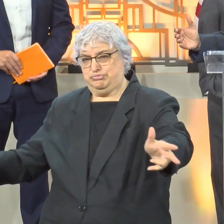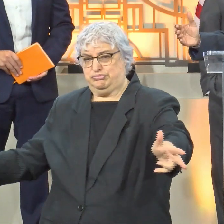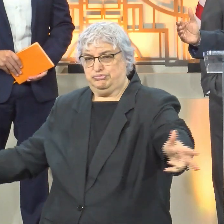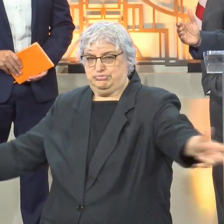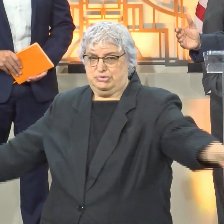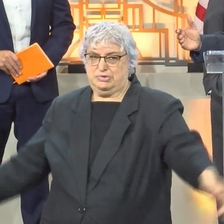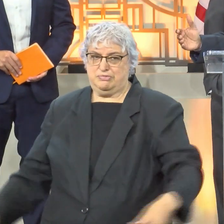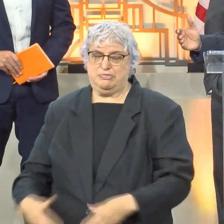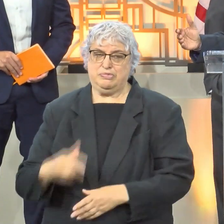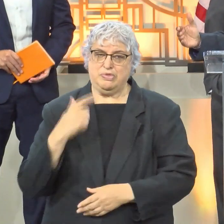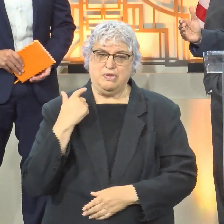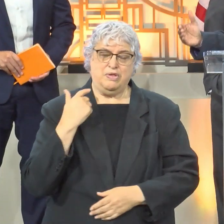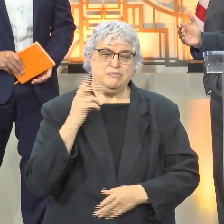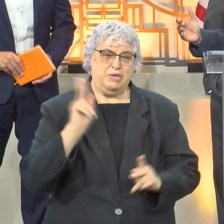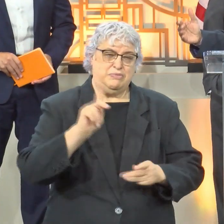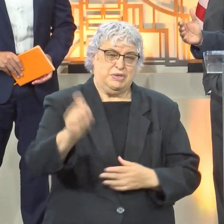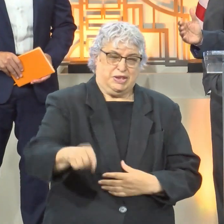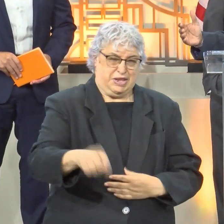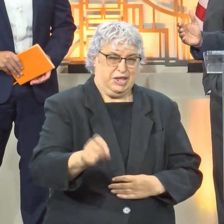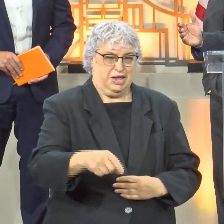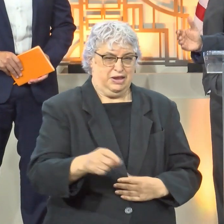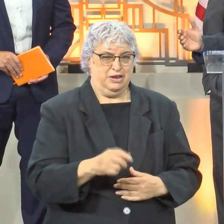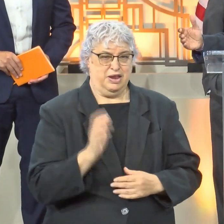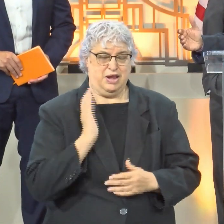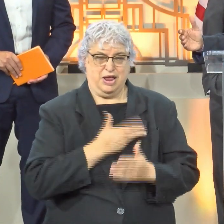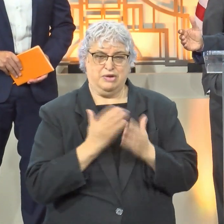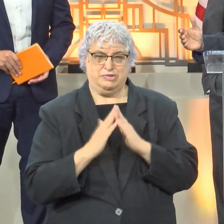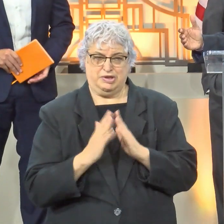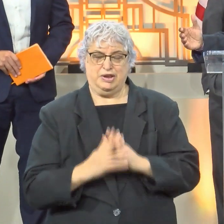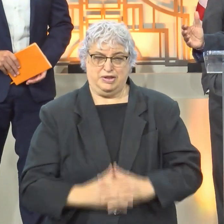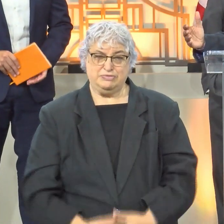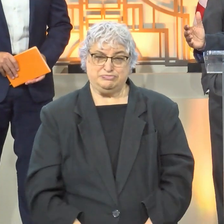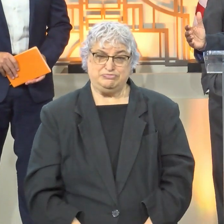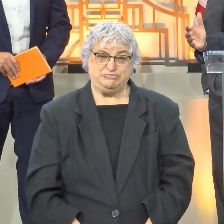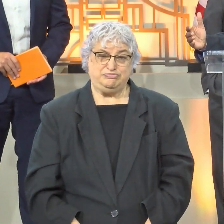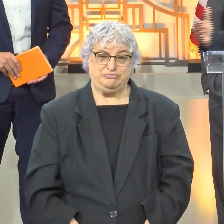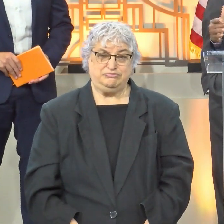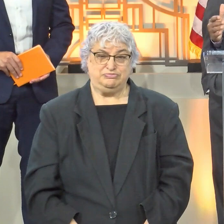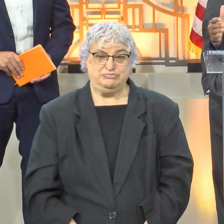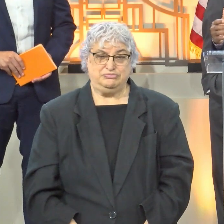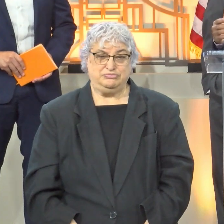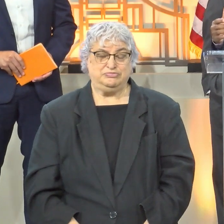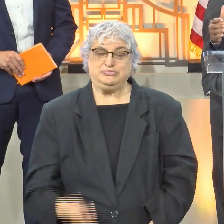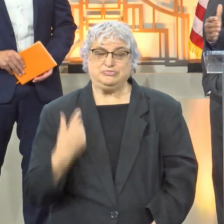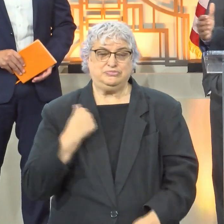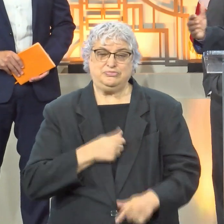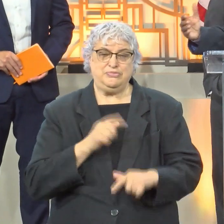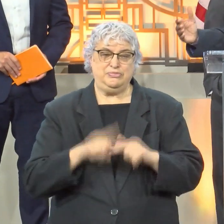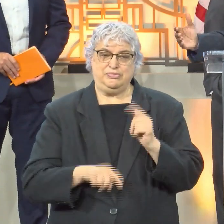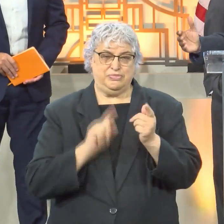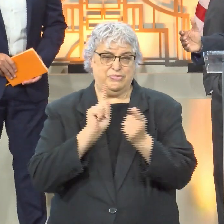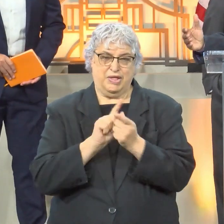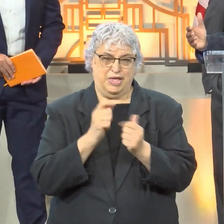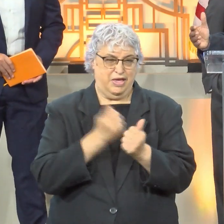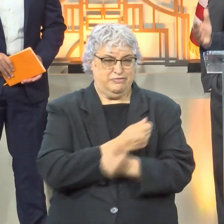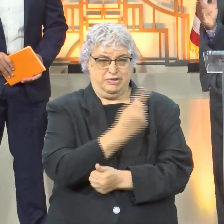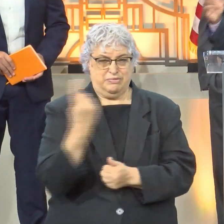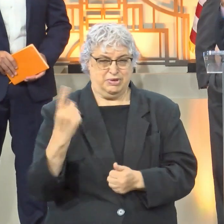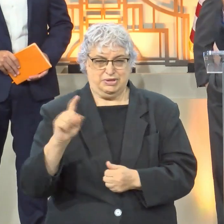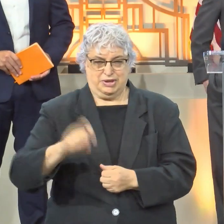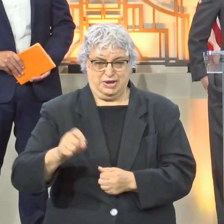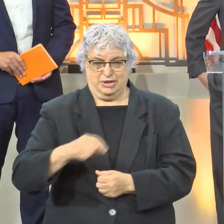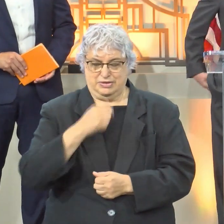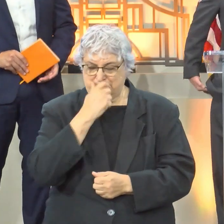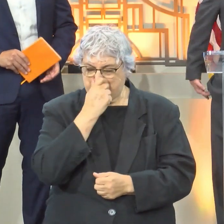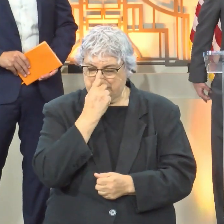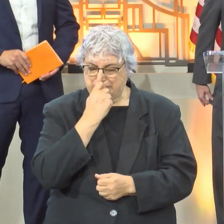tremendous needs, even in our city. And we're not going to be able to meet all of those needs. But